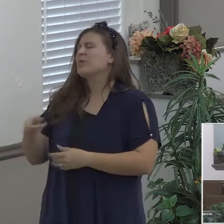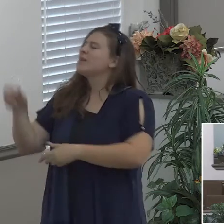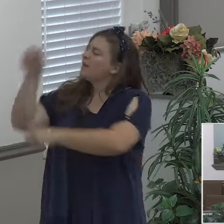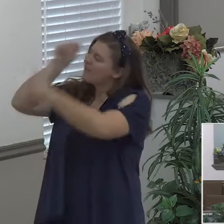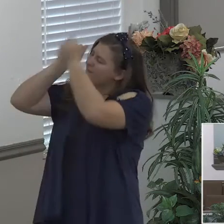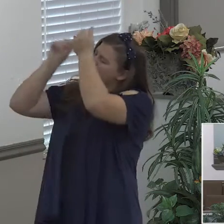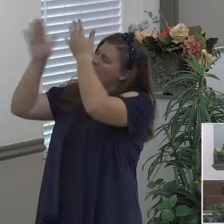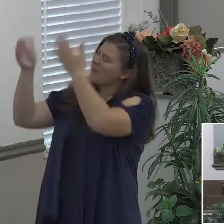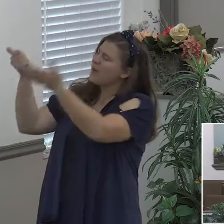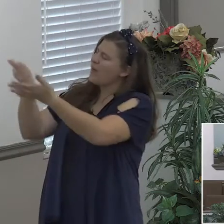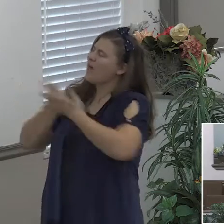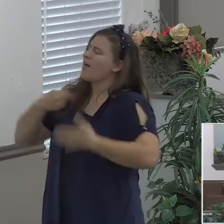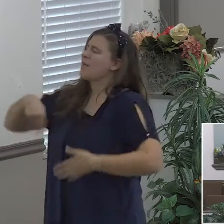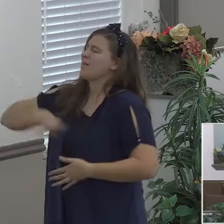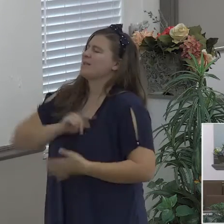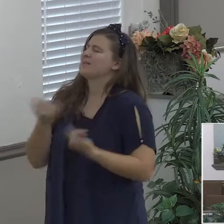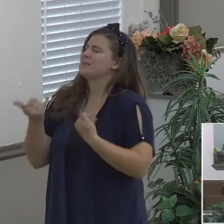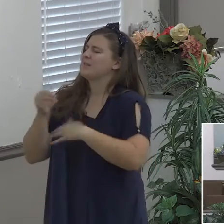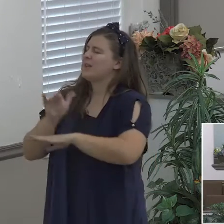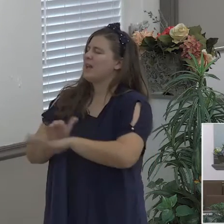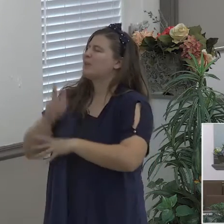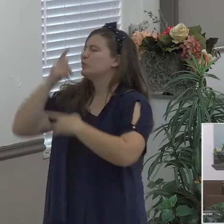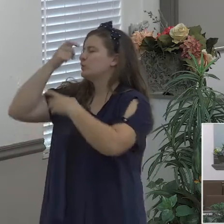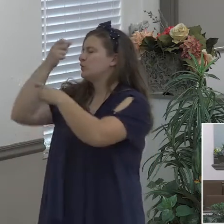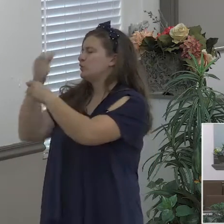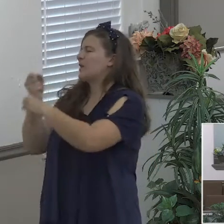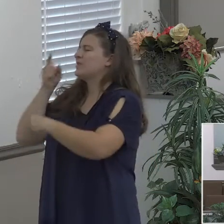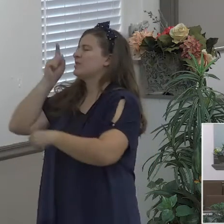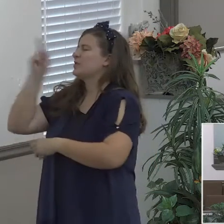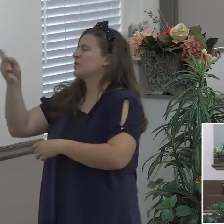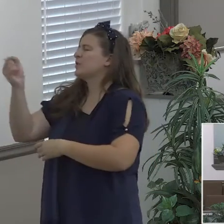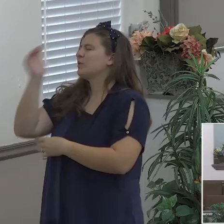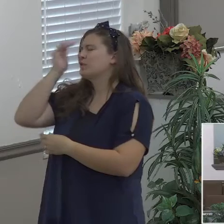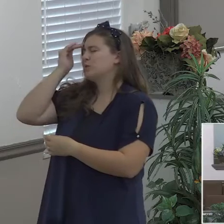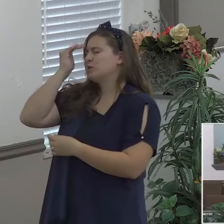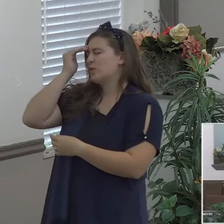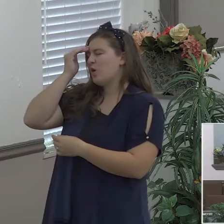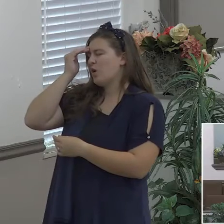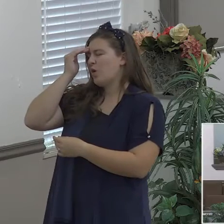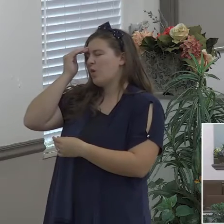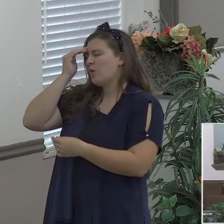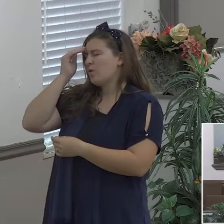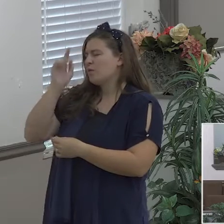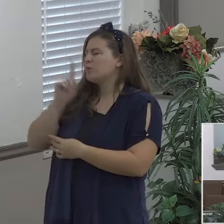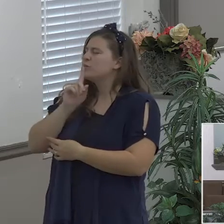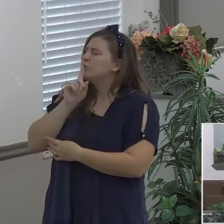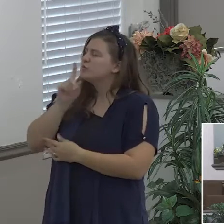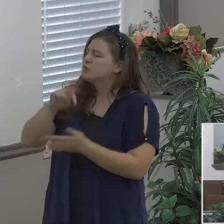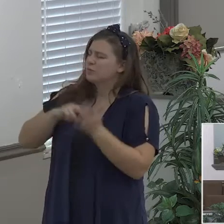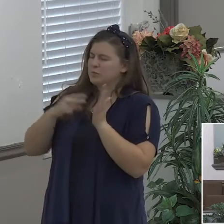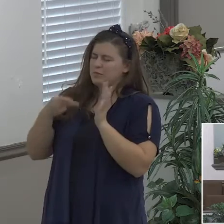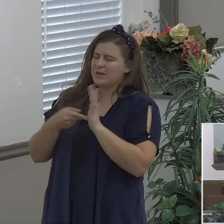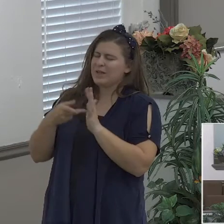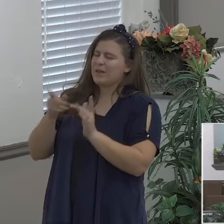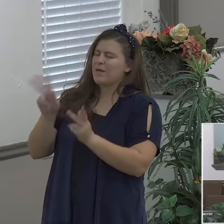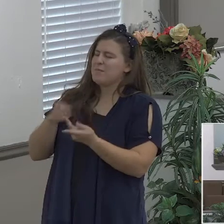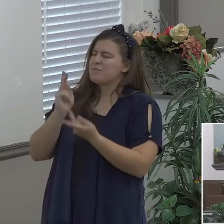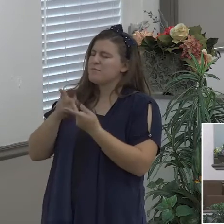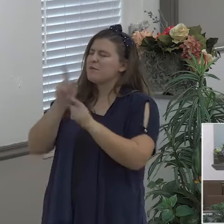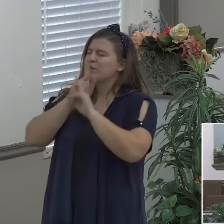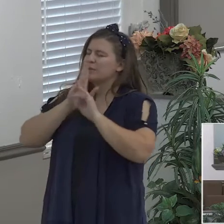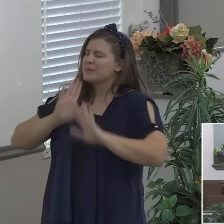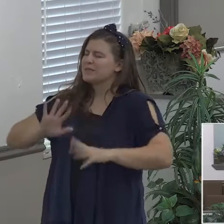and to know what this really is and how it can be in our lives in Jesus name amen amen